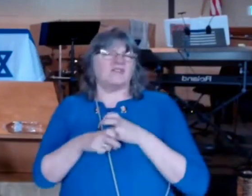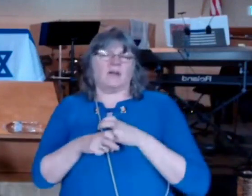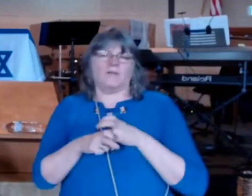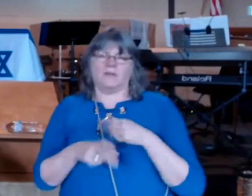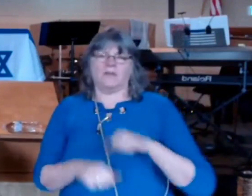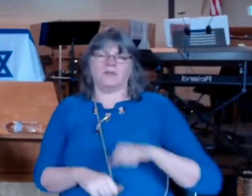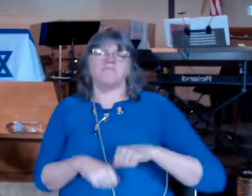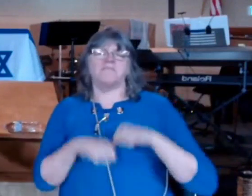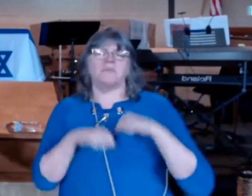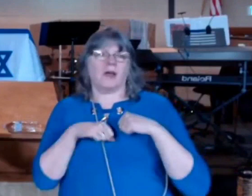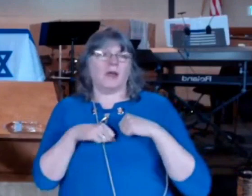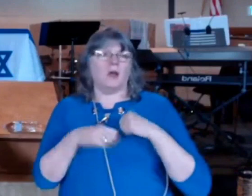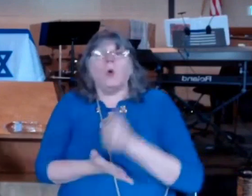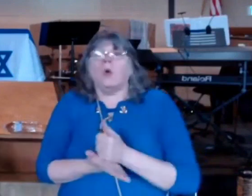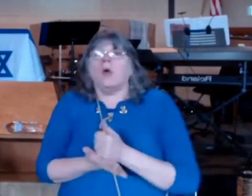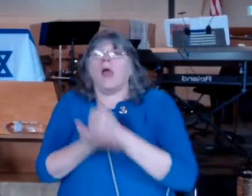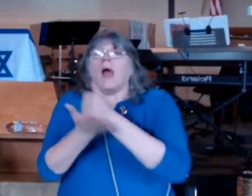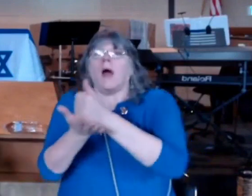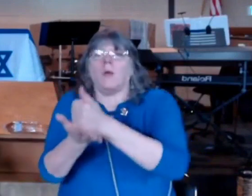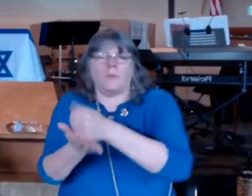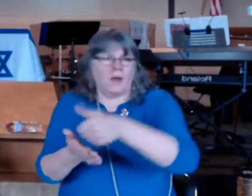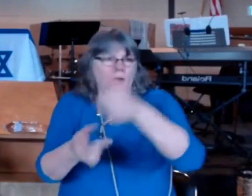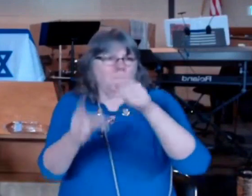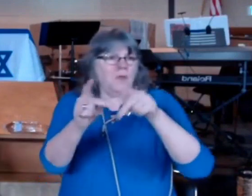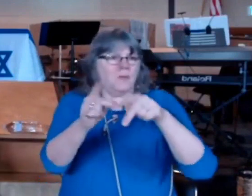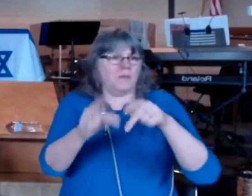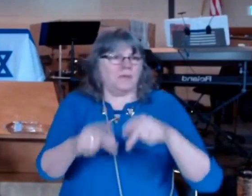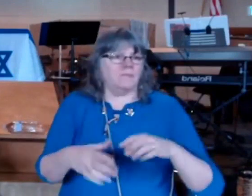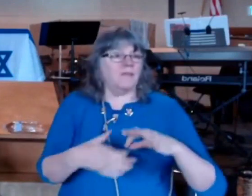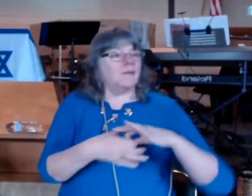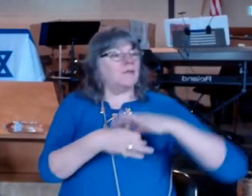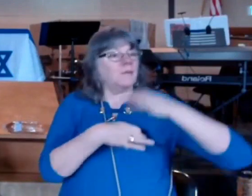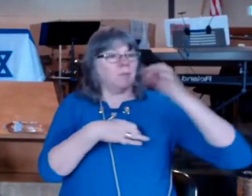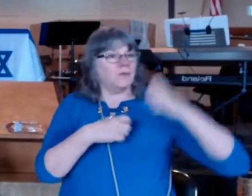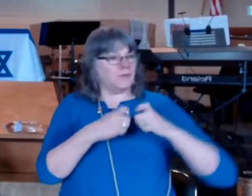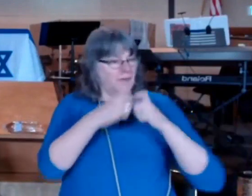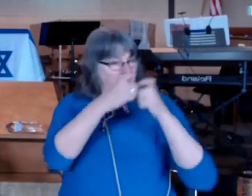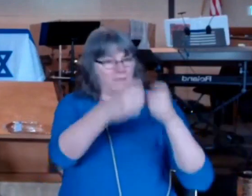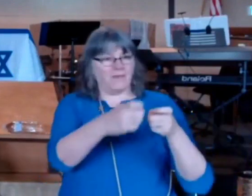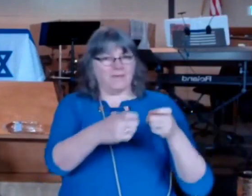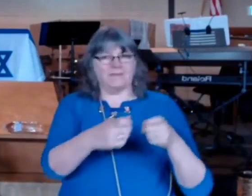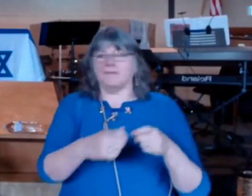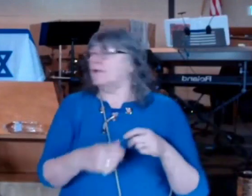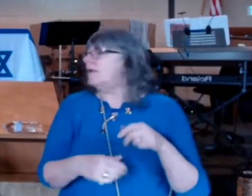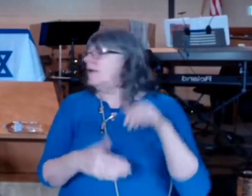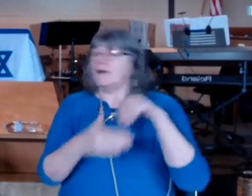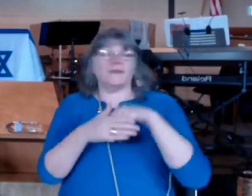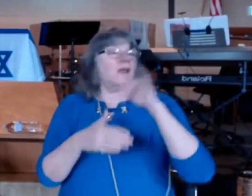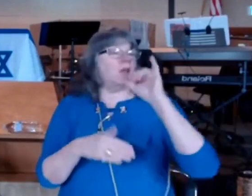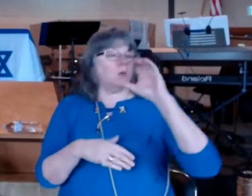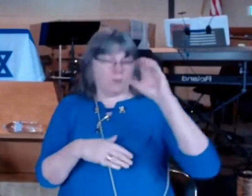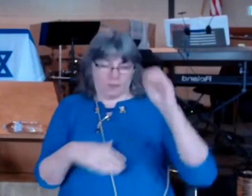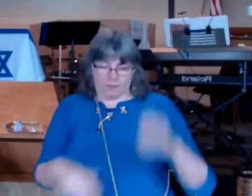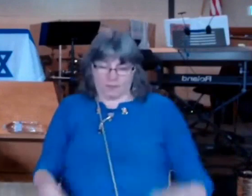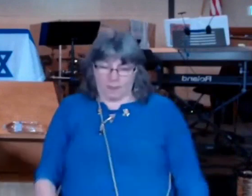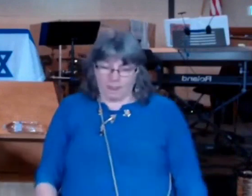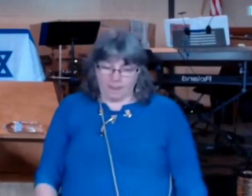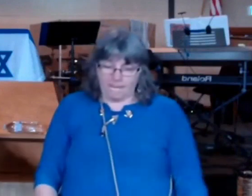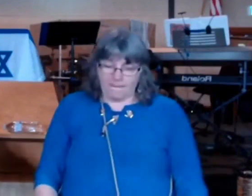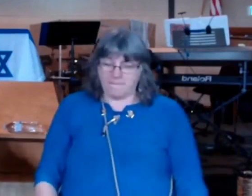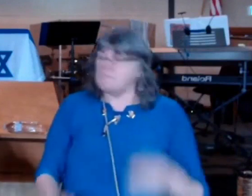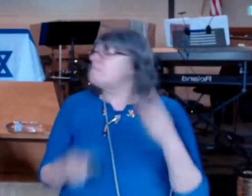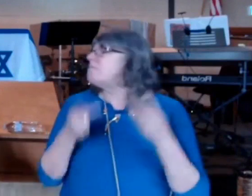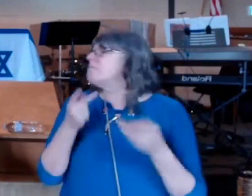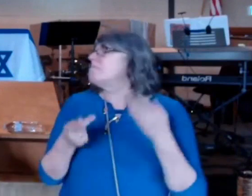you know we help it's a spiritual gift it's in Corinthians so we may not